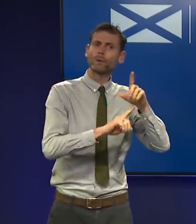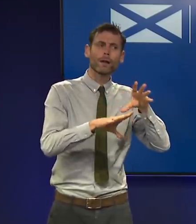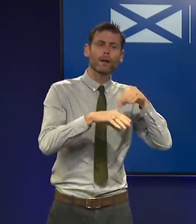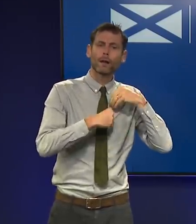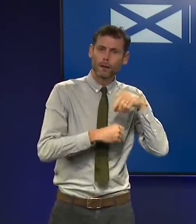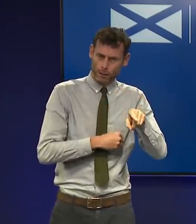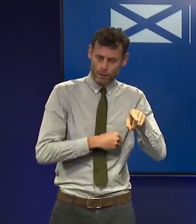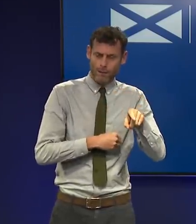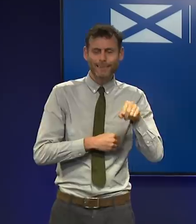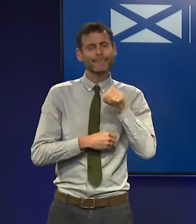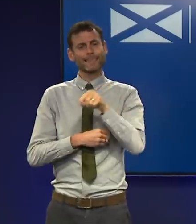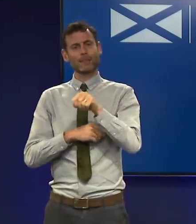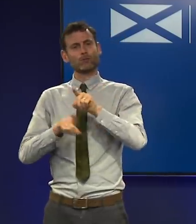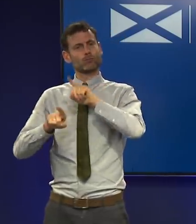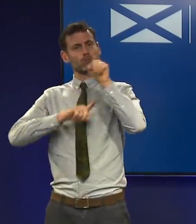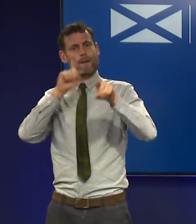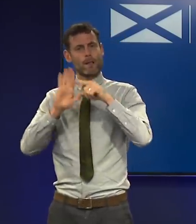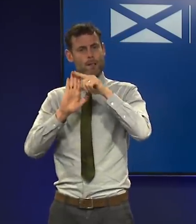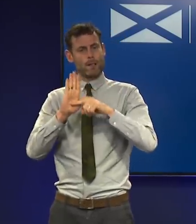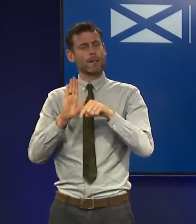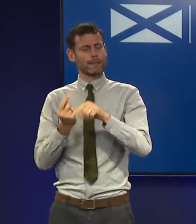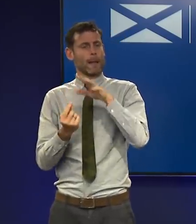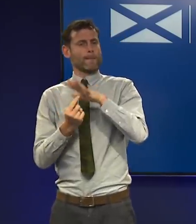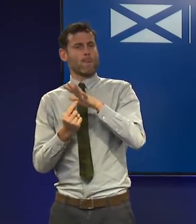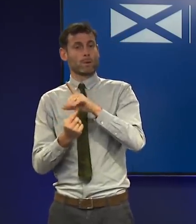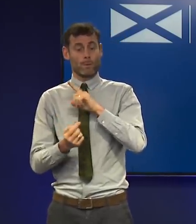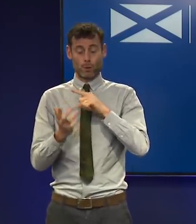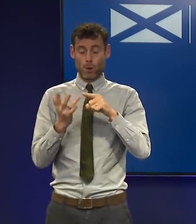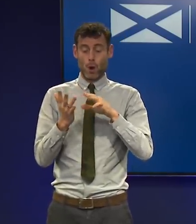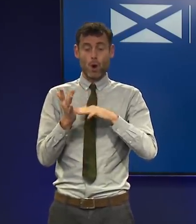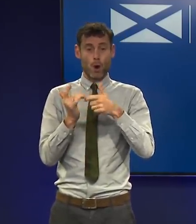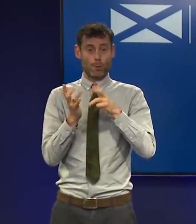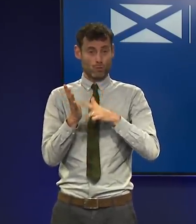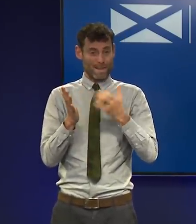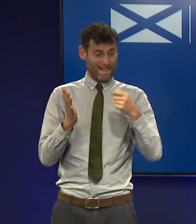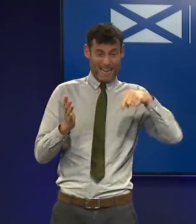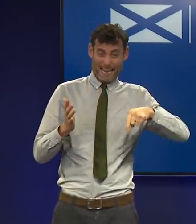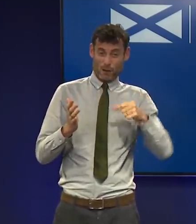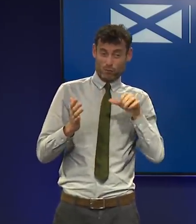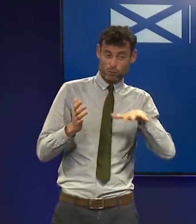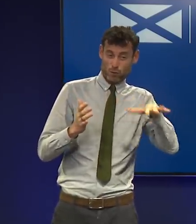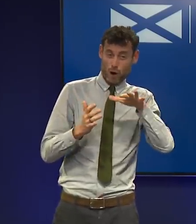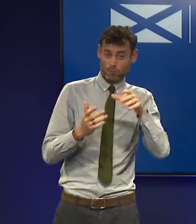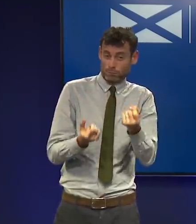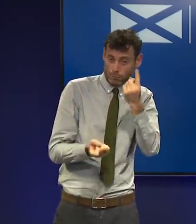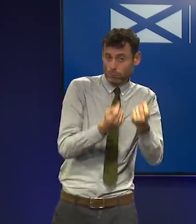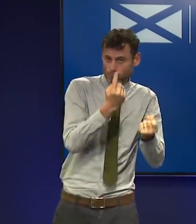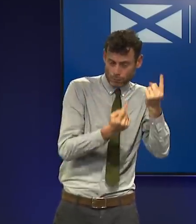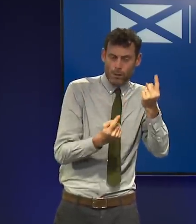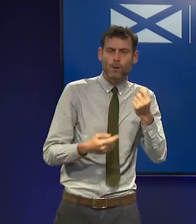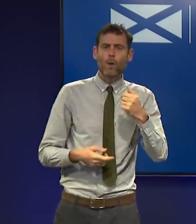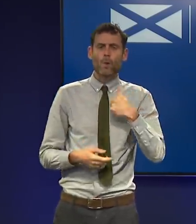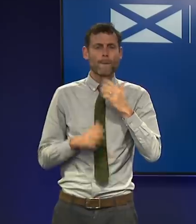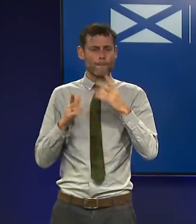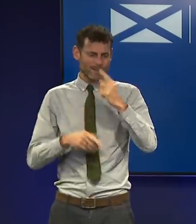about them shortly. But given that Omicron is already present in Scotland, we also need to consider carefully what steps are necessary